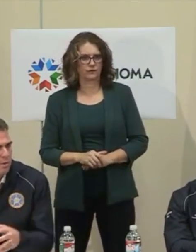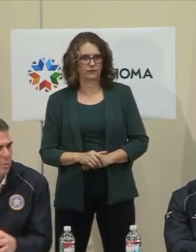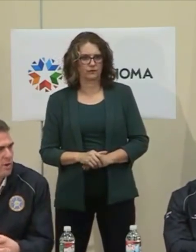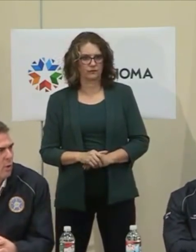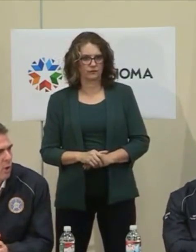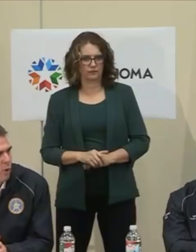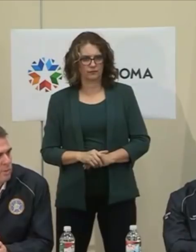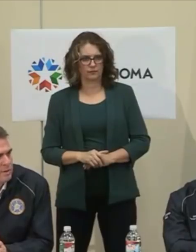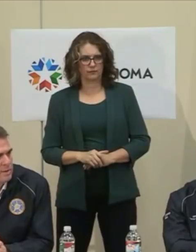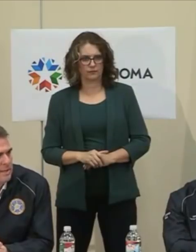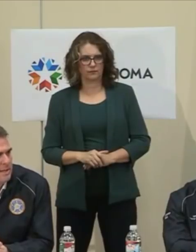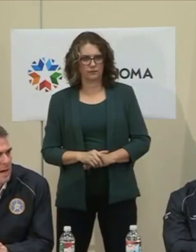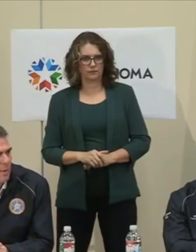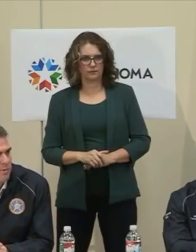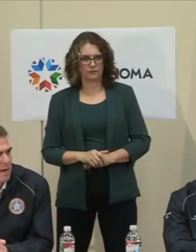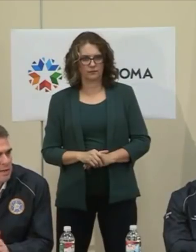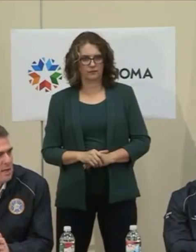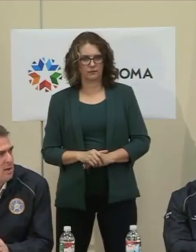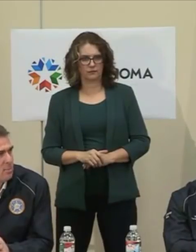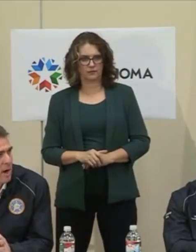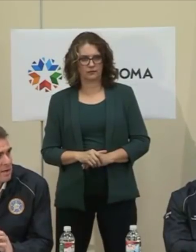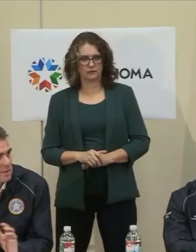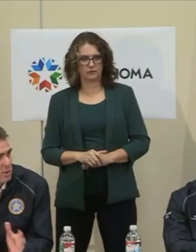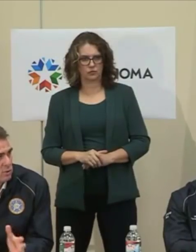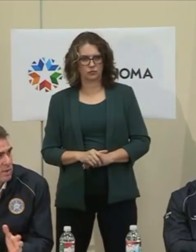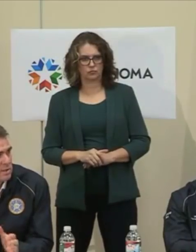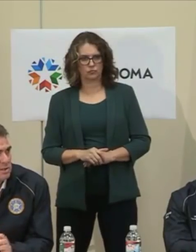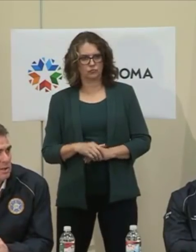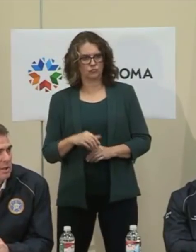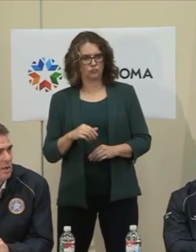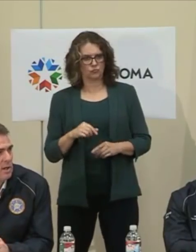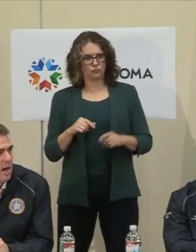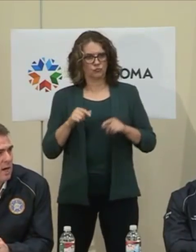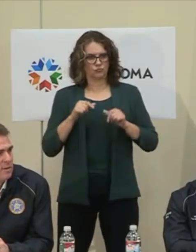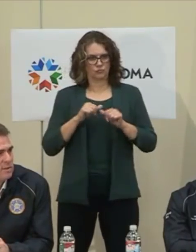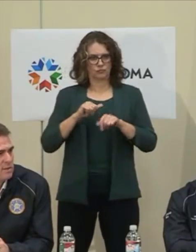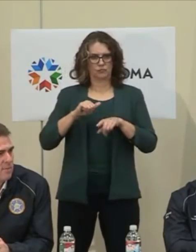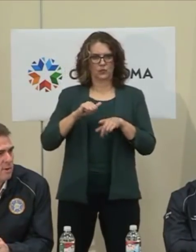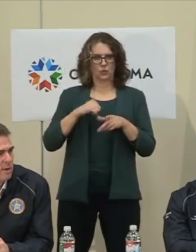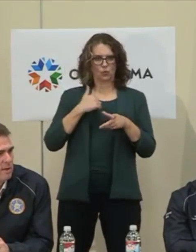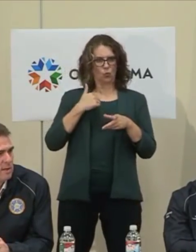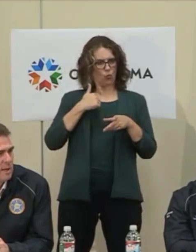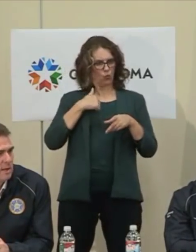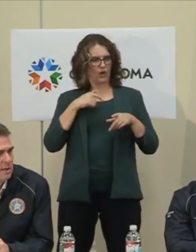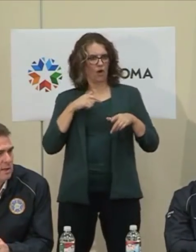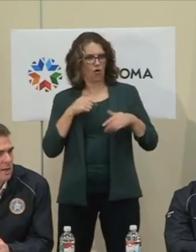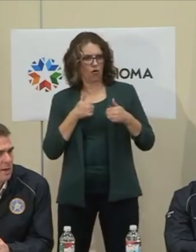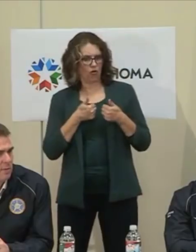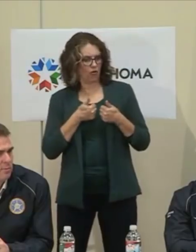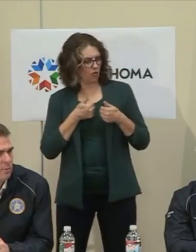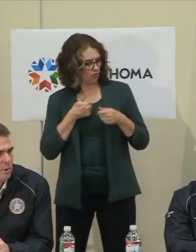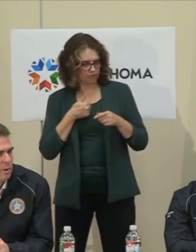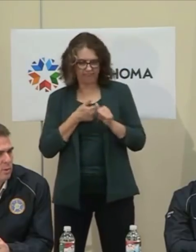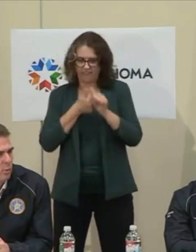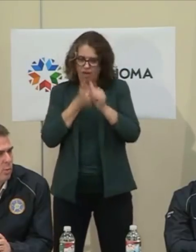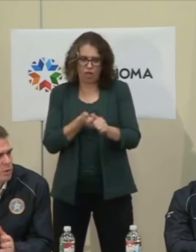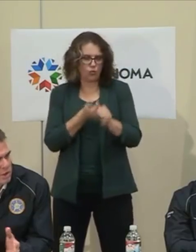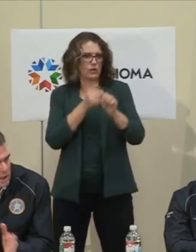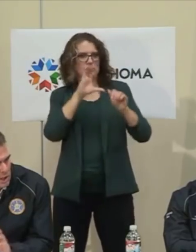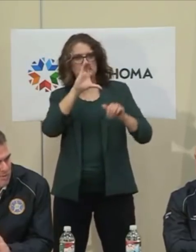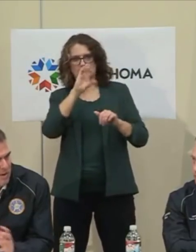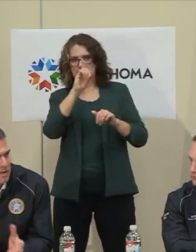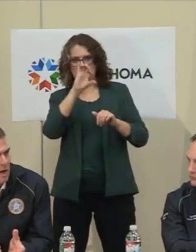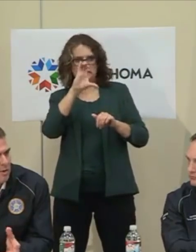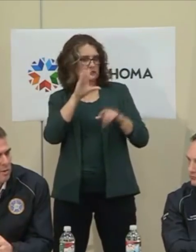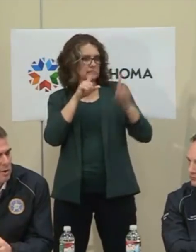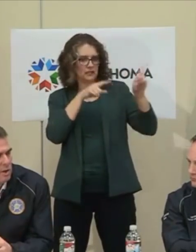that with Oklahomans. We've got to continue to practice social distancing. This is something that we're